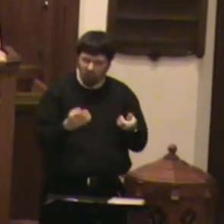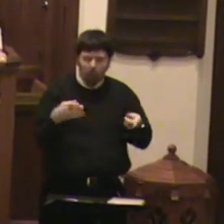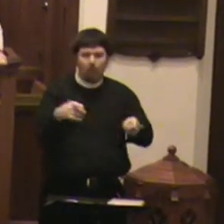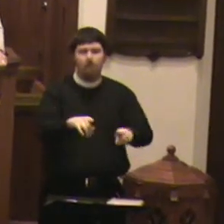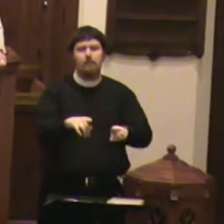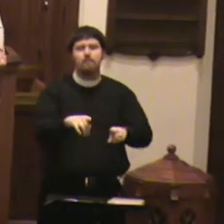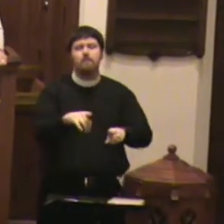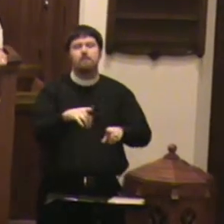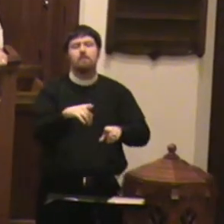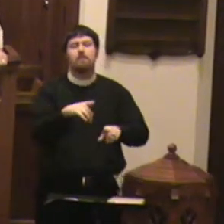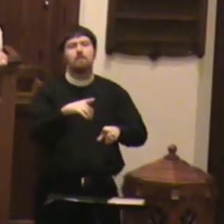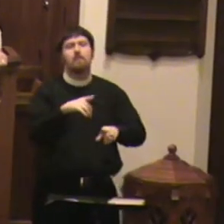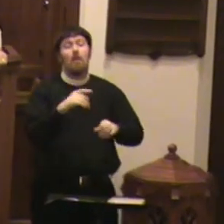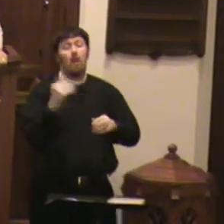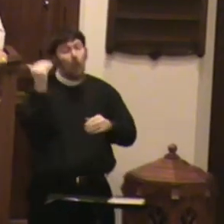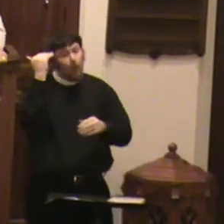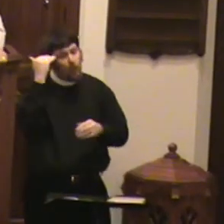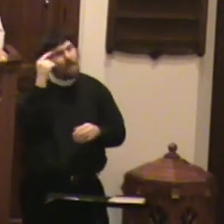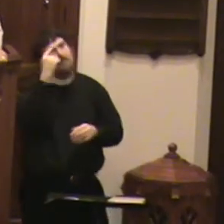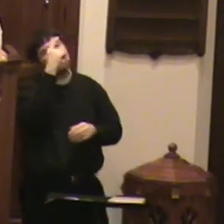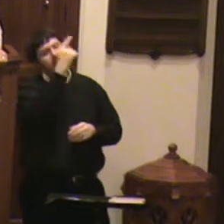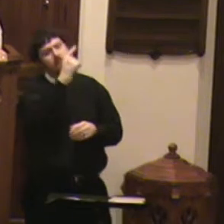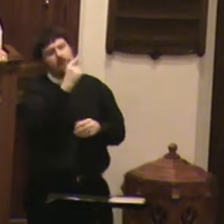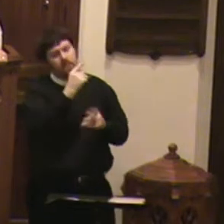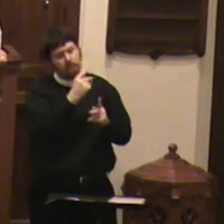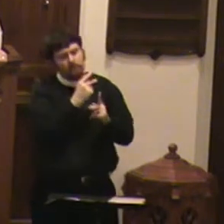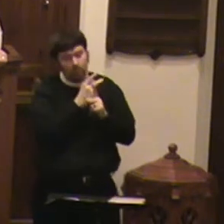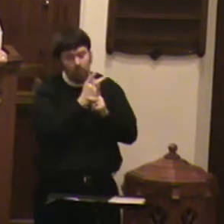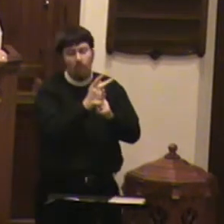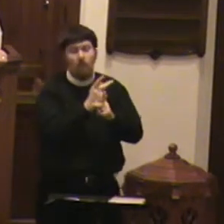from knowing that He is concerned about us in our name of God.